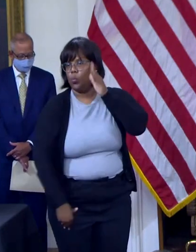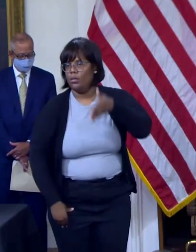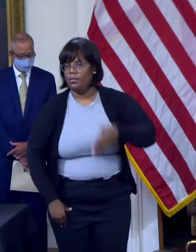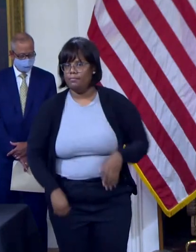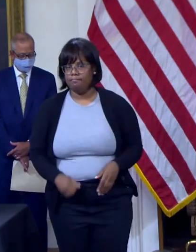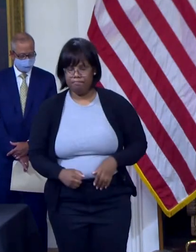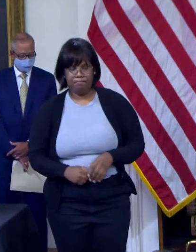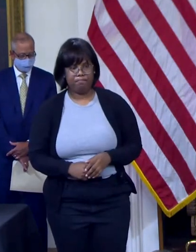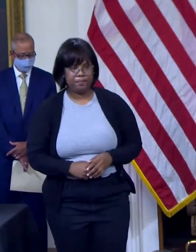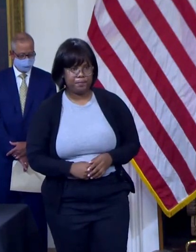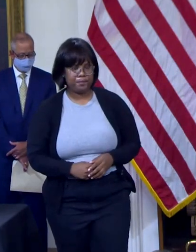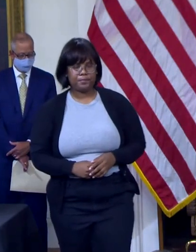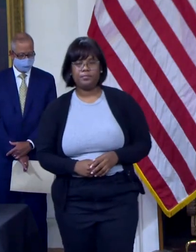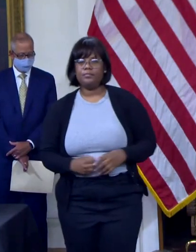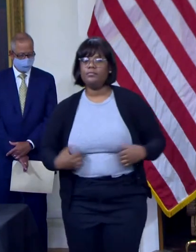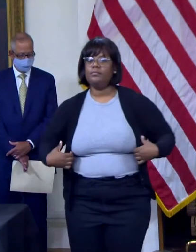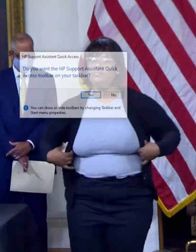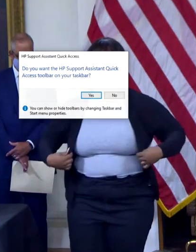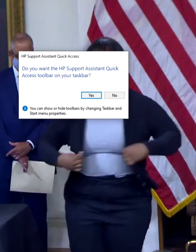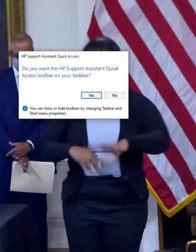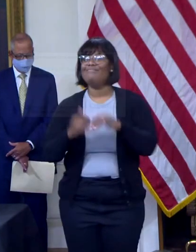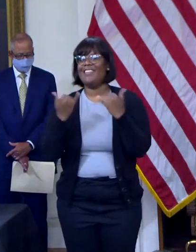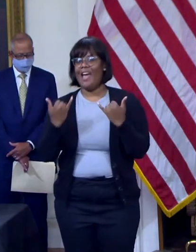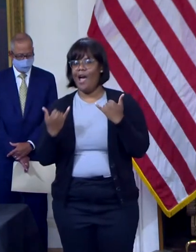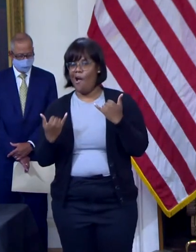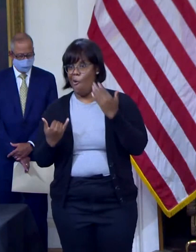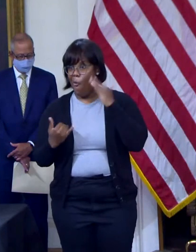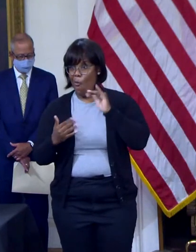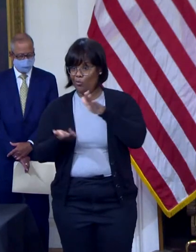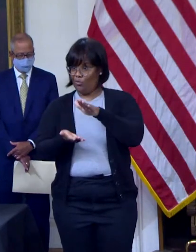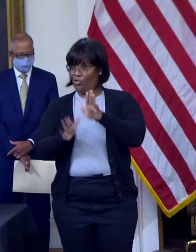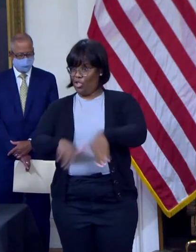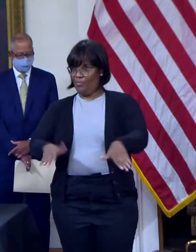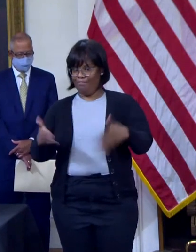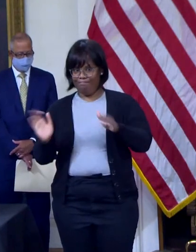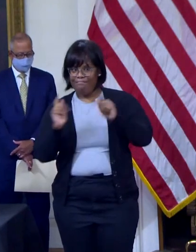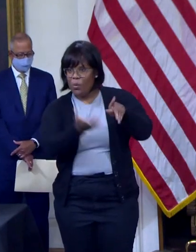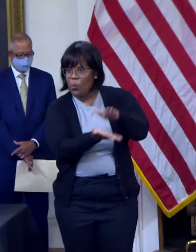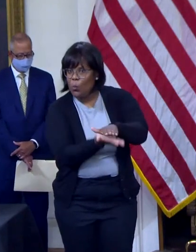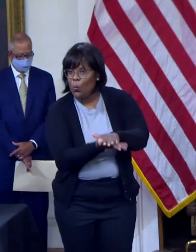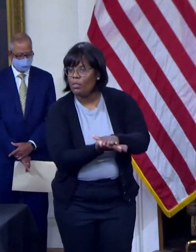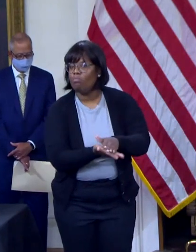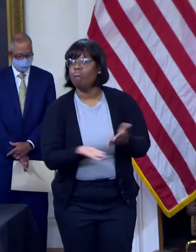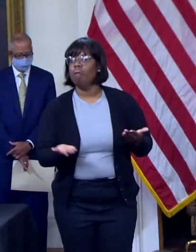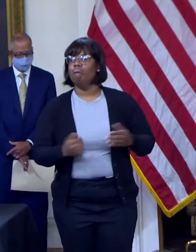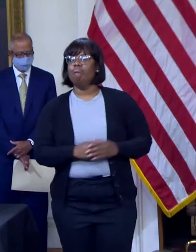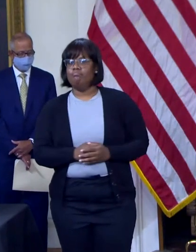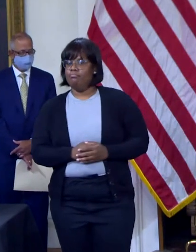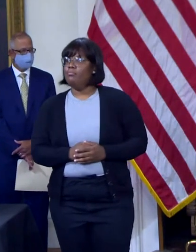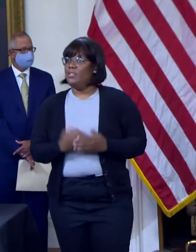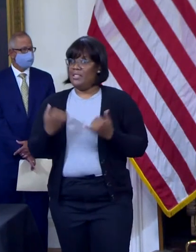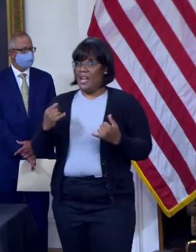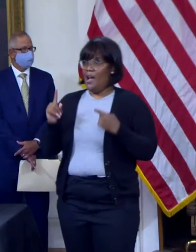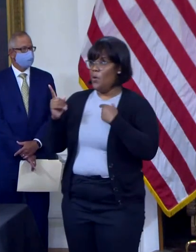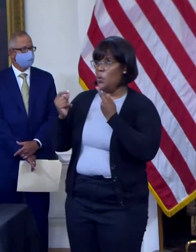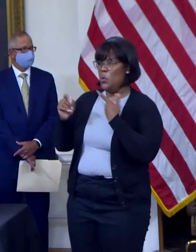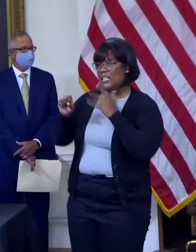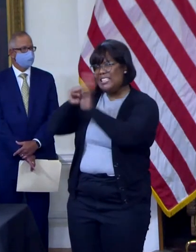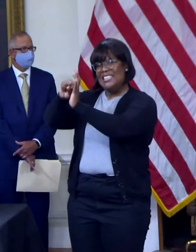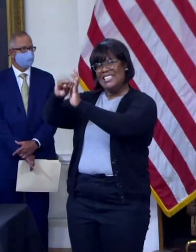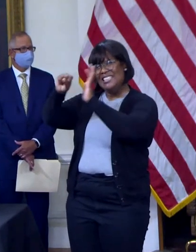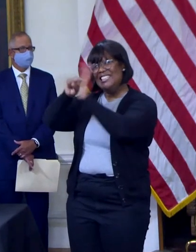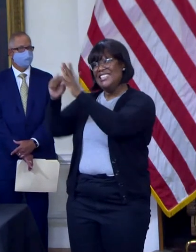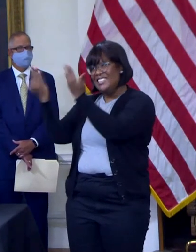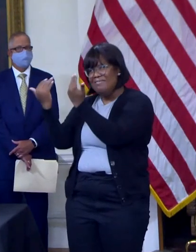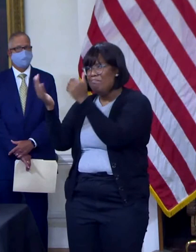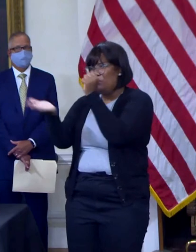In addition, with more and more children heading back to school, we're also pushing federal officials to expedite approval so that